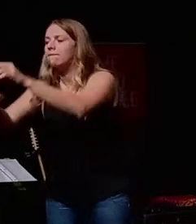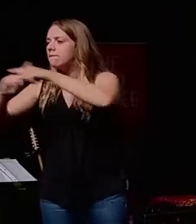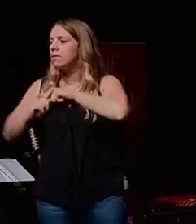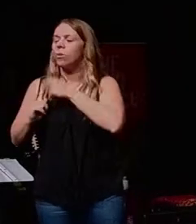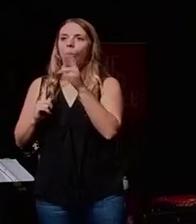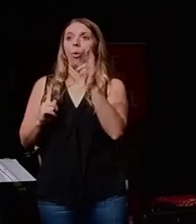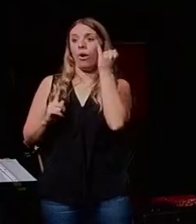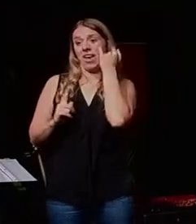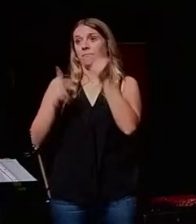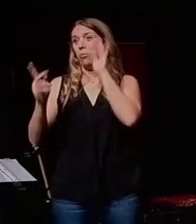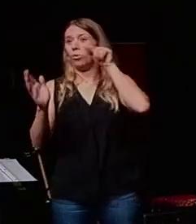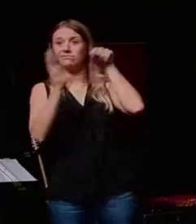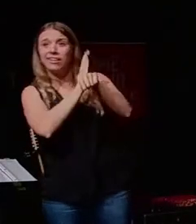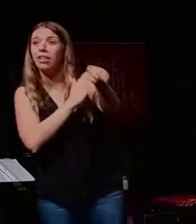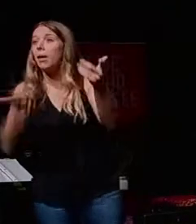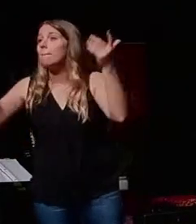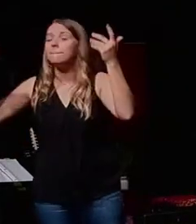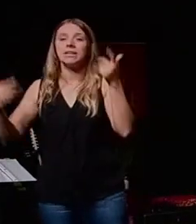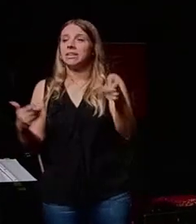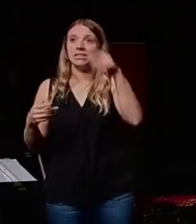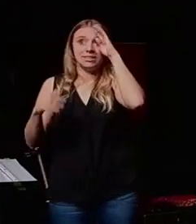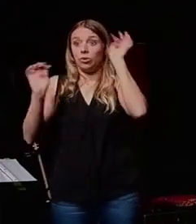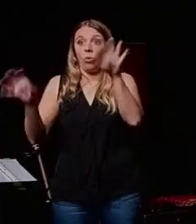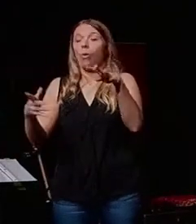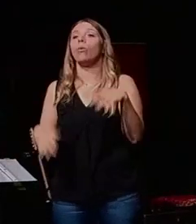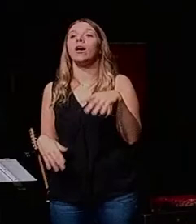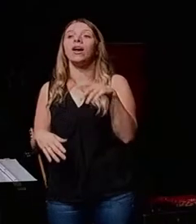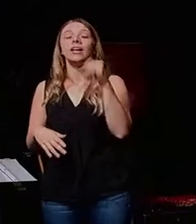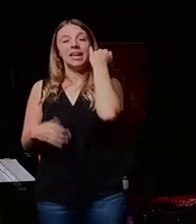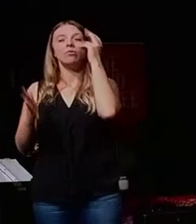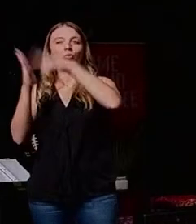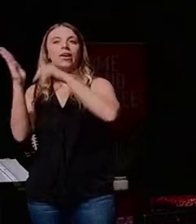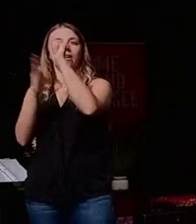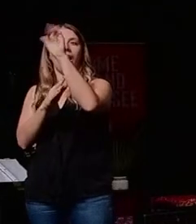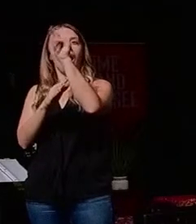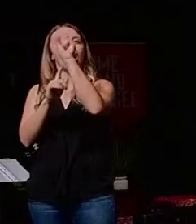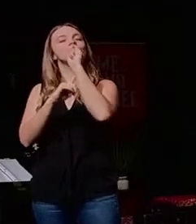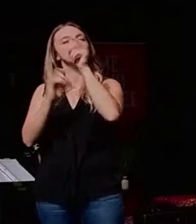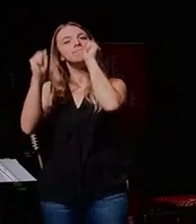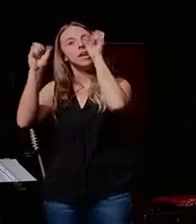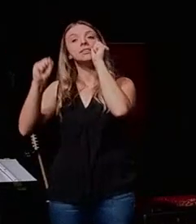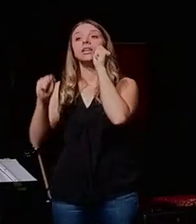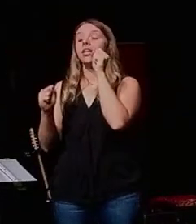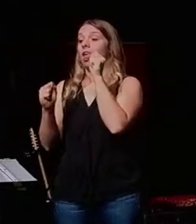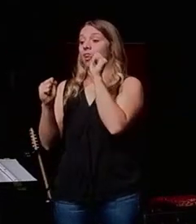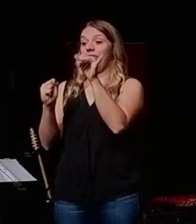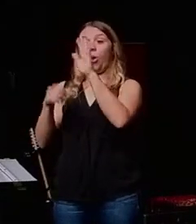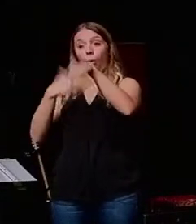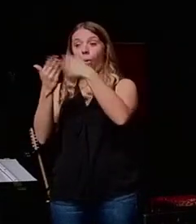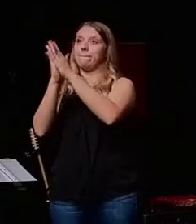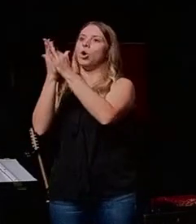flogged or stoned. And the whole experience, if you read the book of Acts, it's really amazing. It's a story of entrepreneurship,